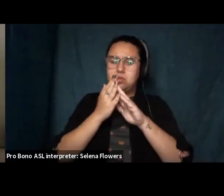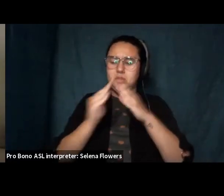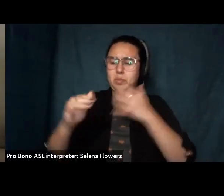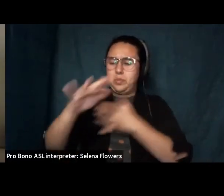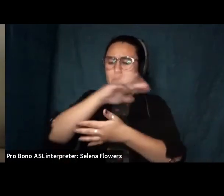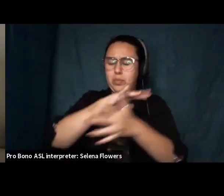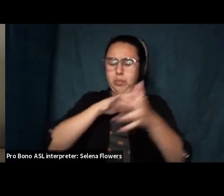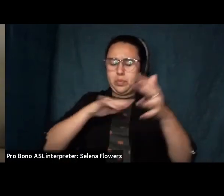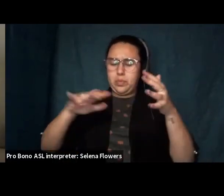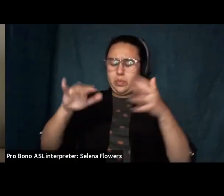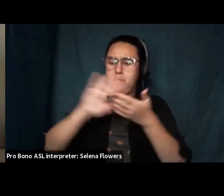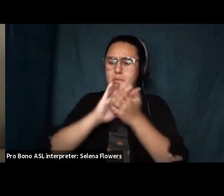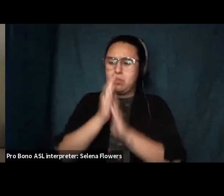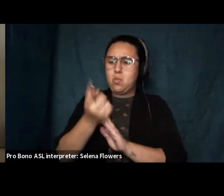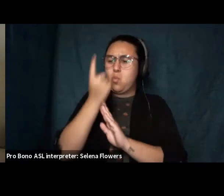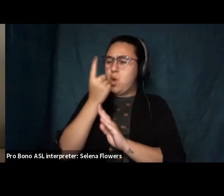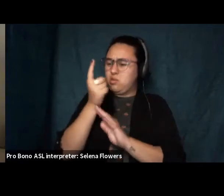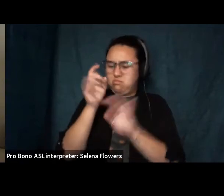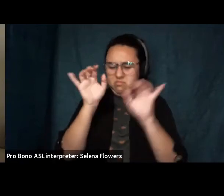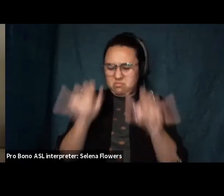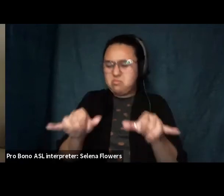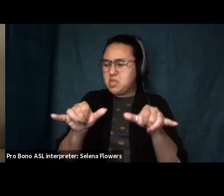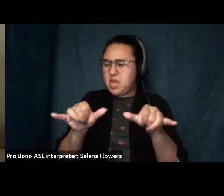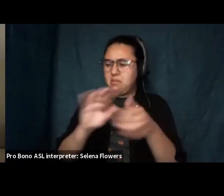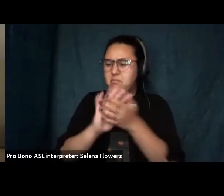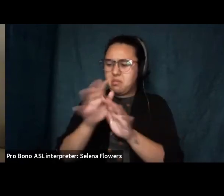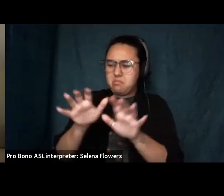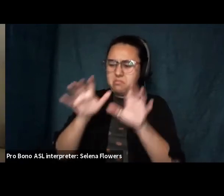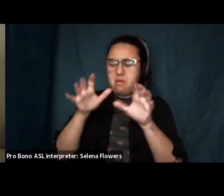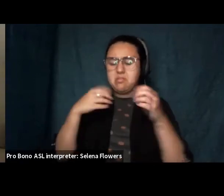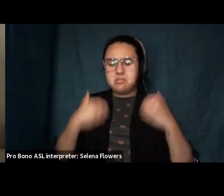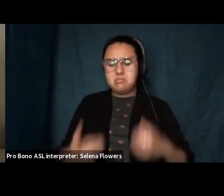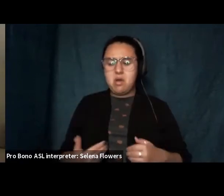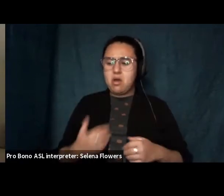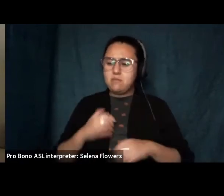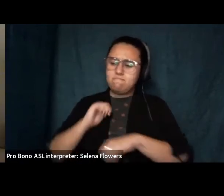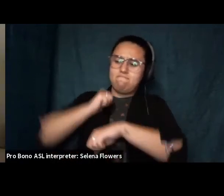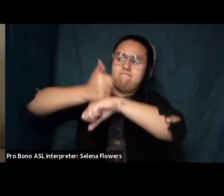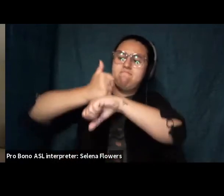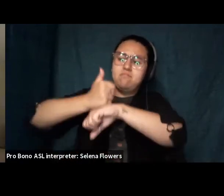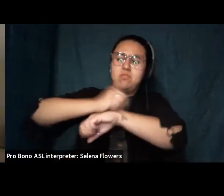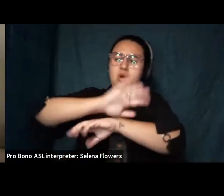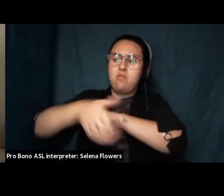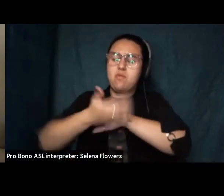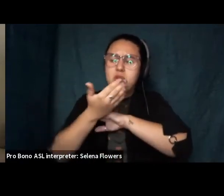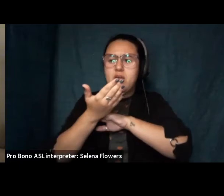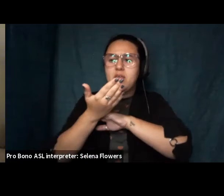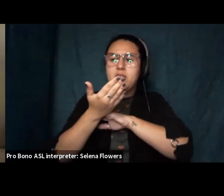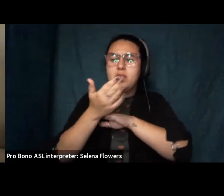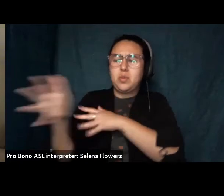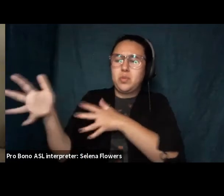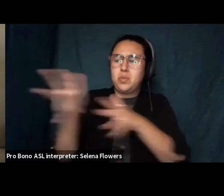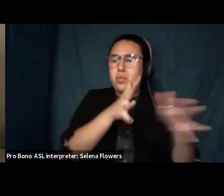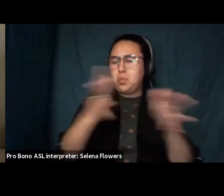perfect creature of the place one body built up soundless overnight then blown to pieces by the wind and how i